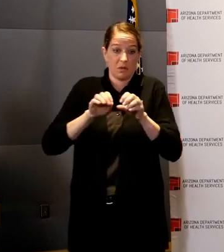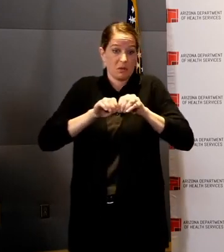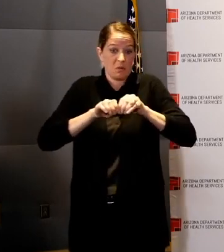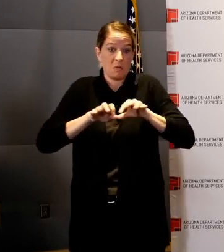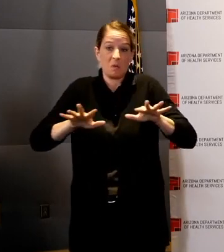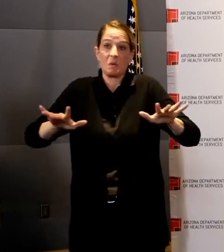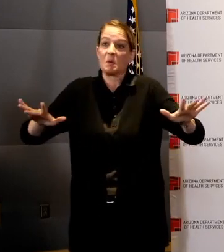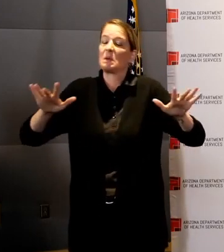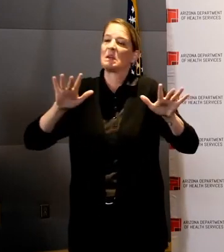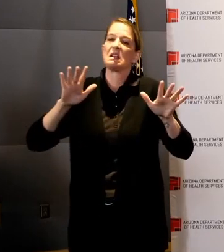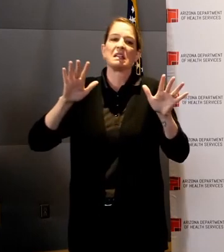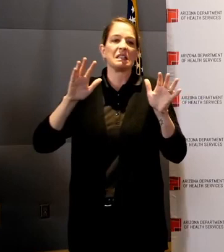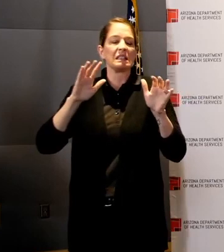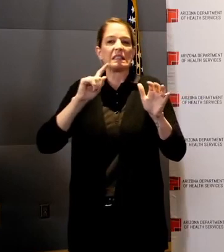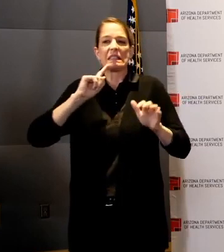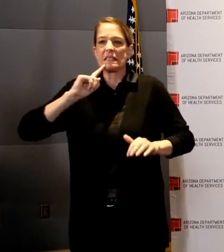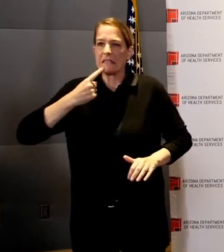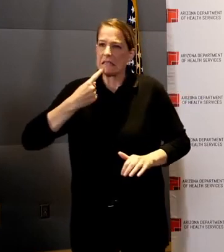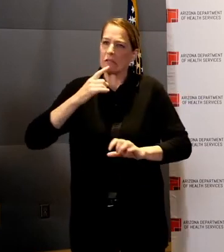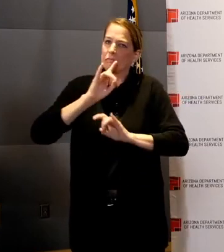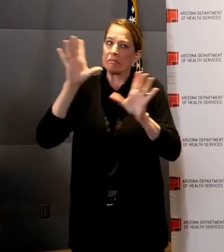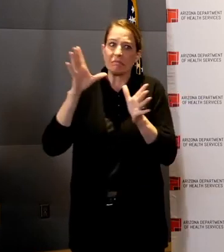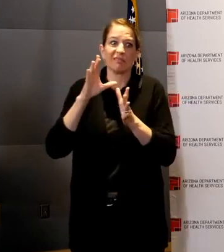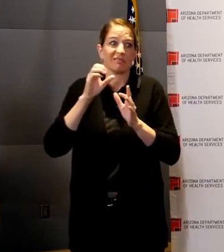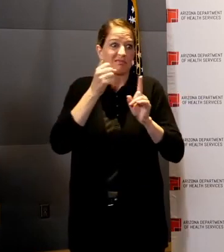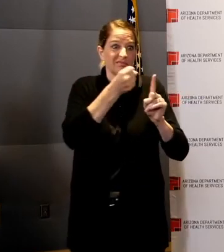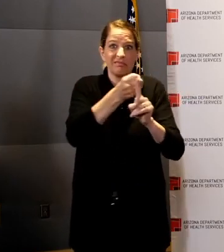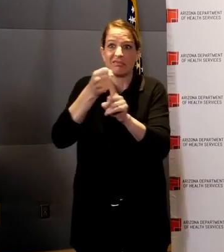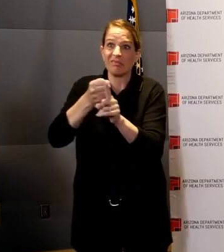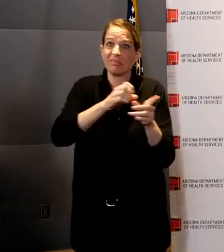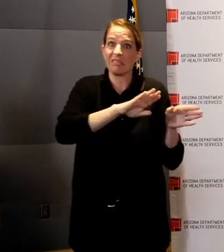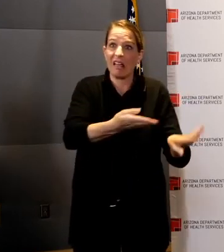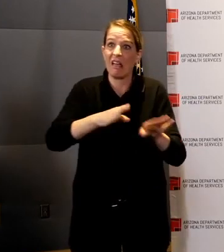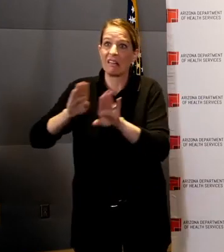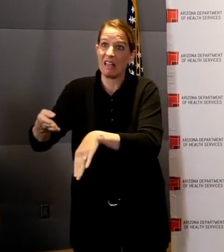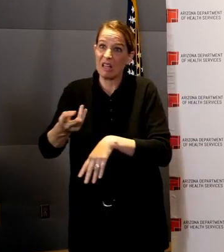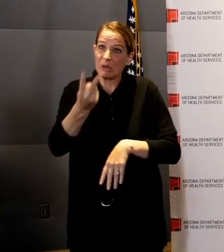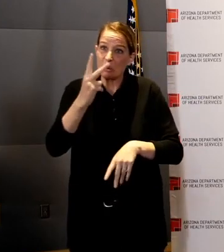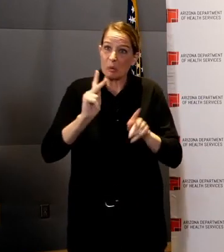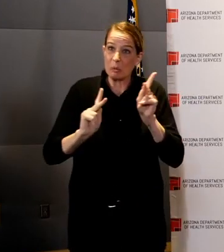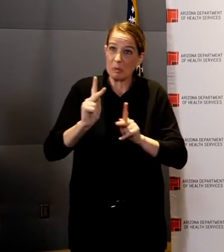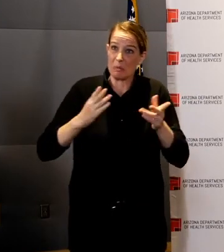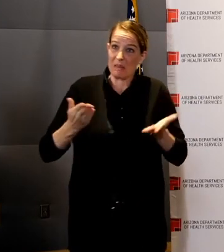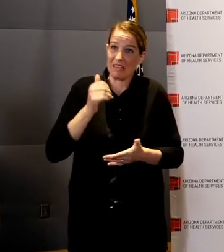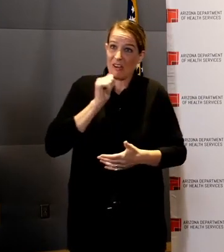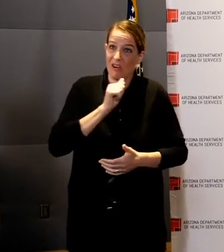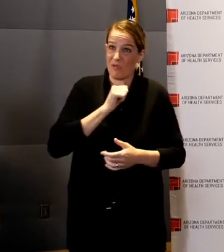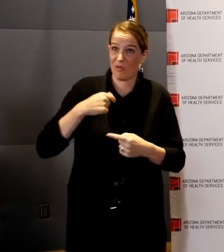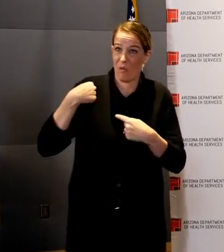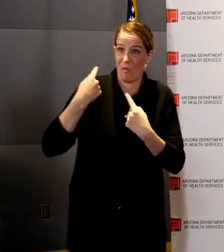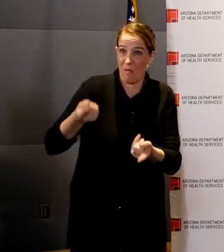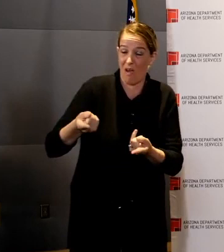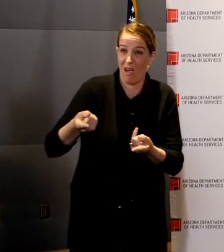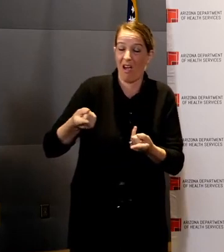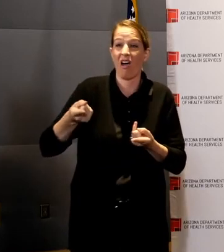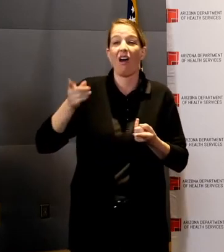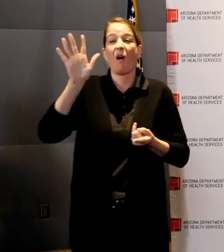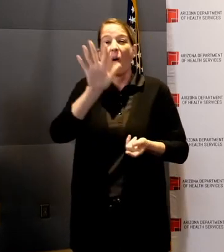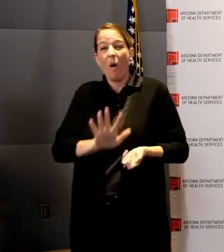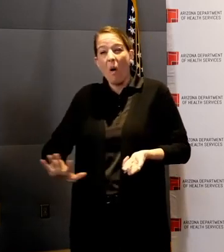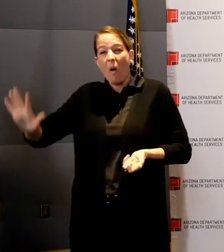cases, fatal disease. Here are the latest figures related to COVID-19 in Arizona. Today, we have